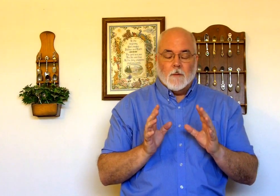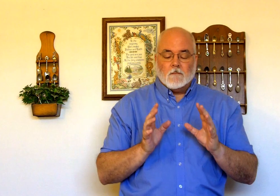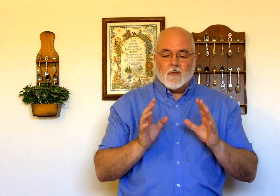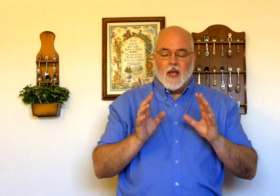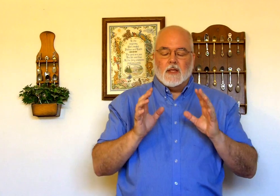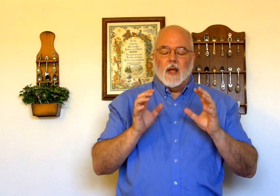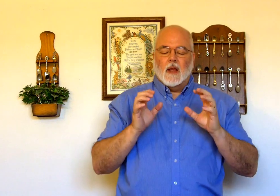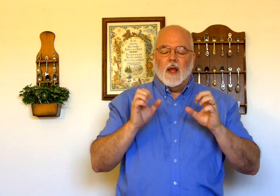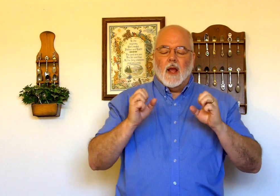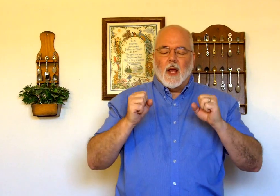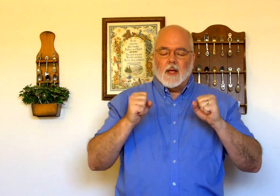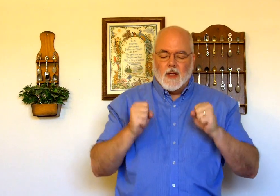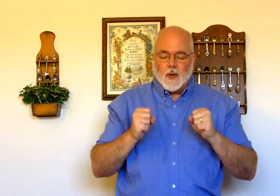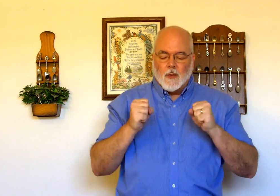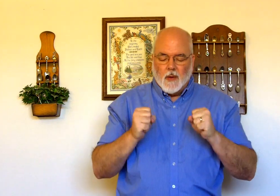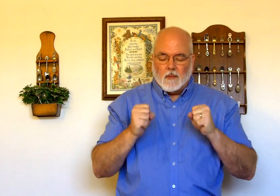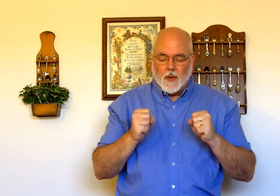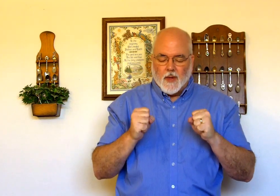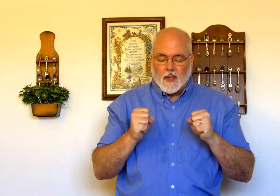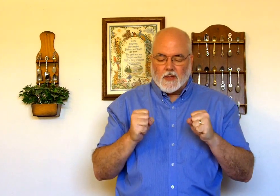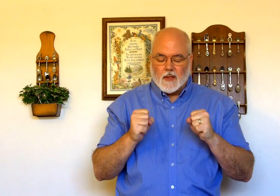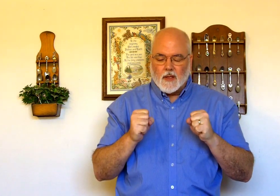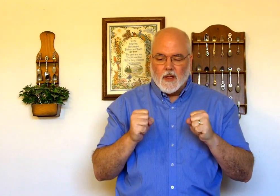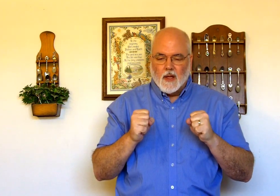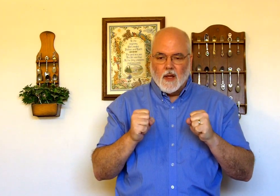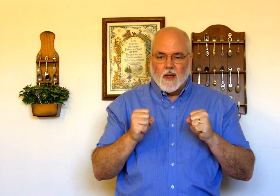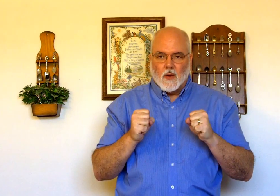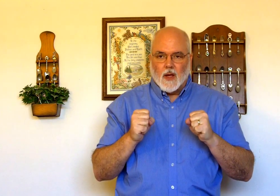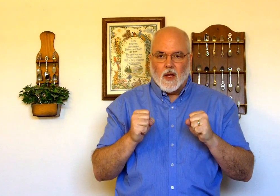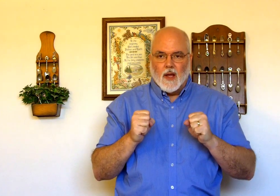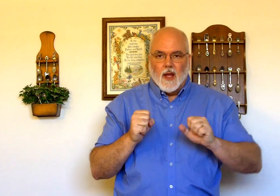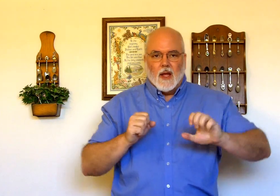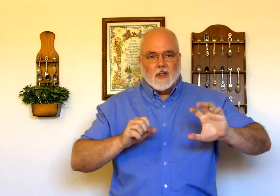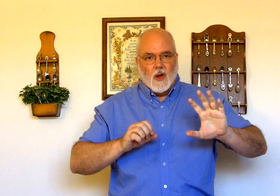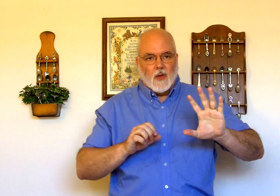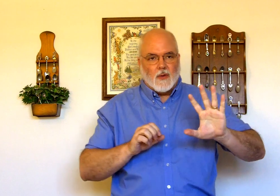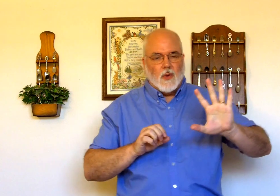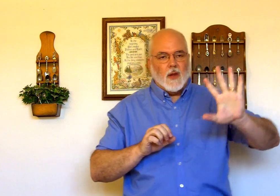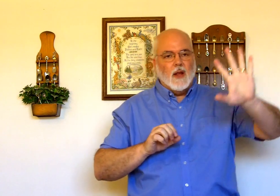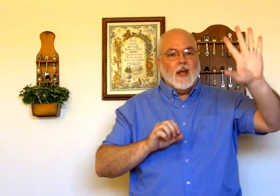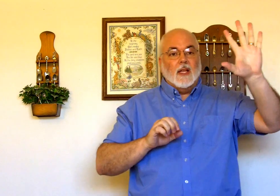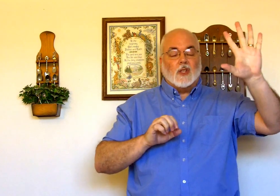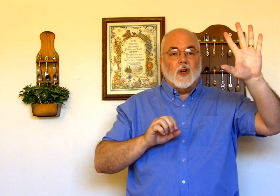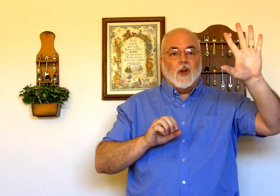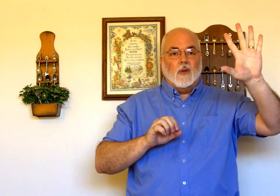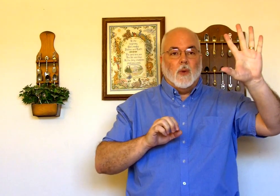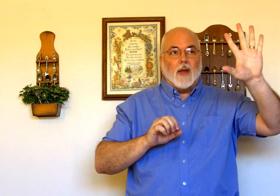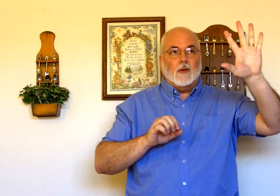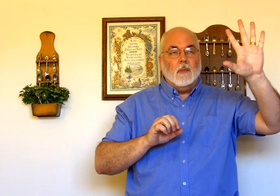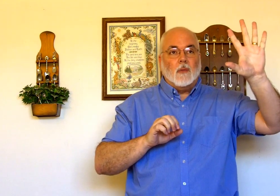he's saying i need to remember this okay he's gone through the he started off with i remember